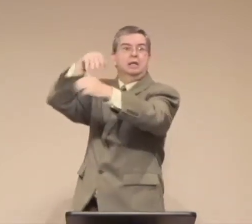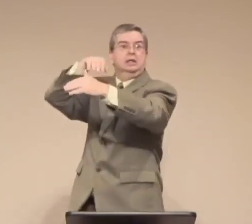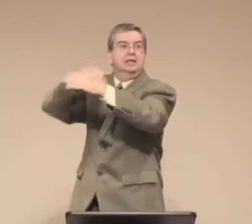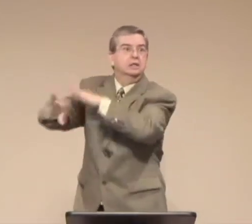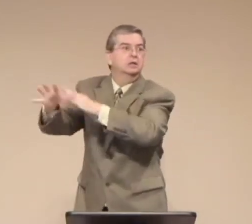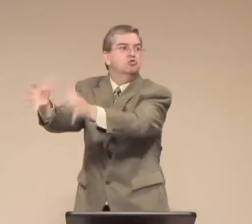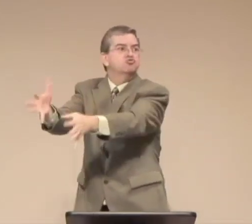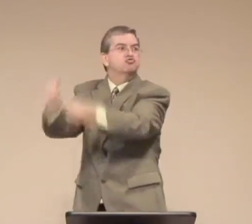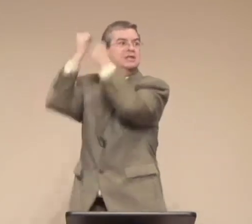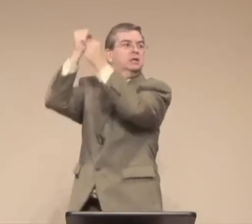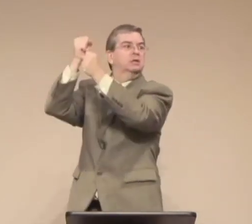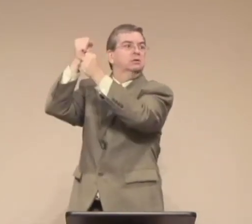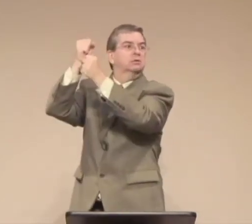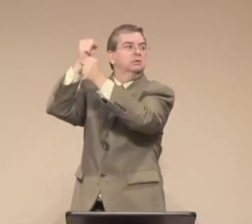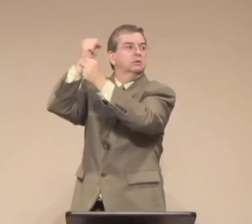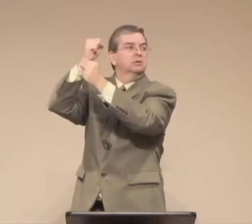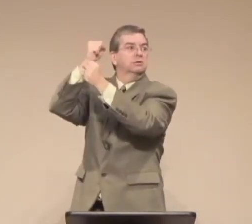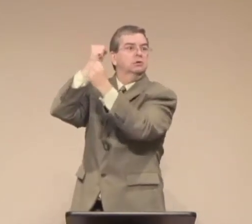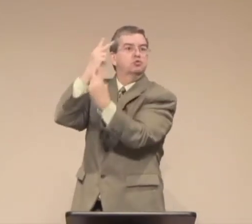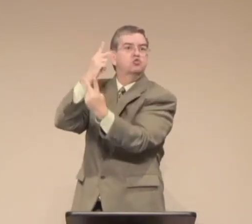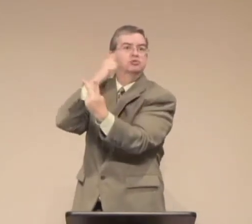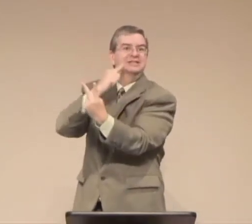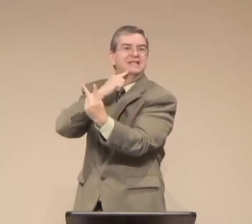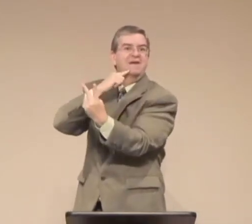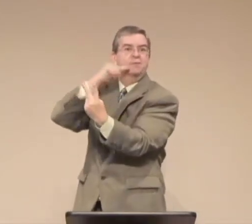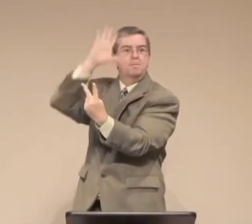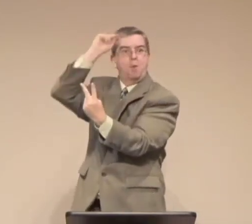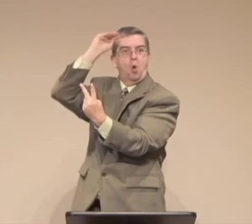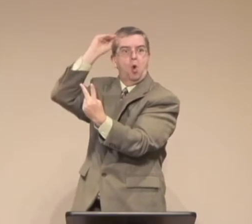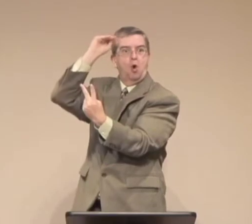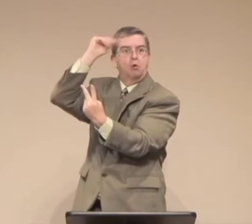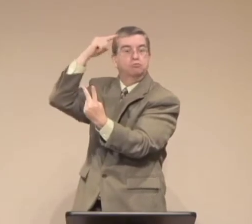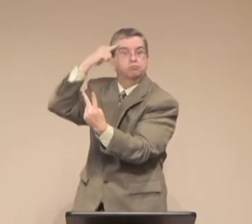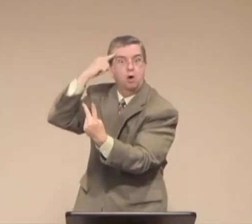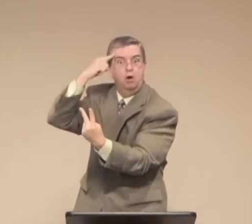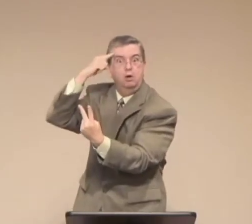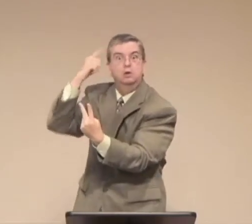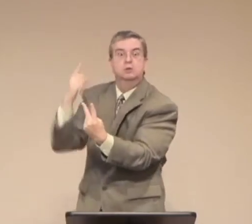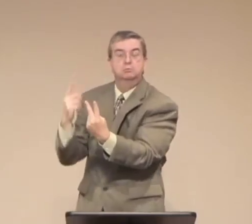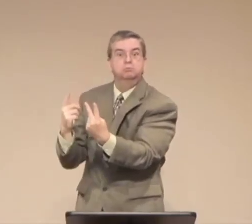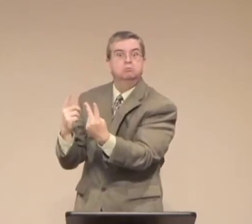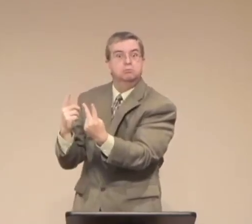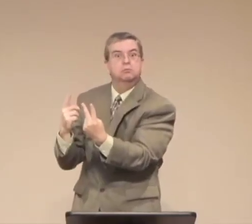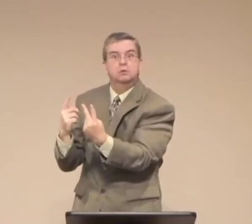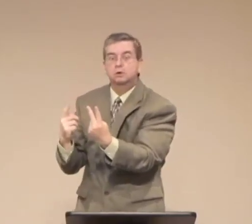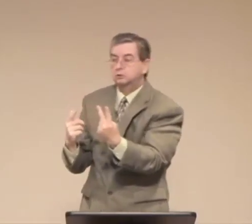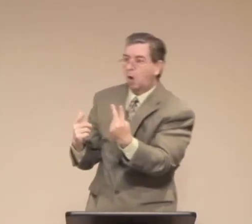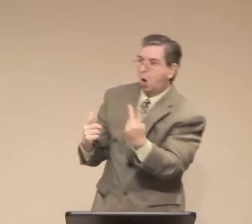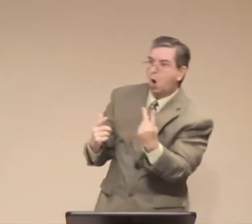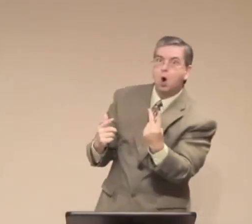fire and they thought, somebody's going to come in and get us because here we are locked in our room. We don't want our mother